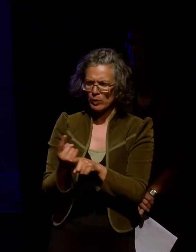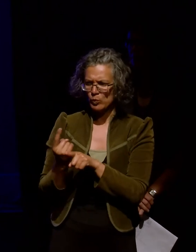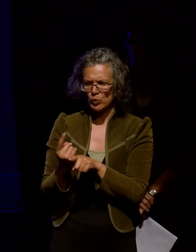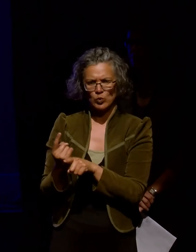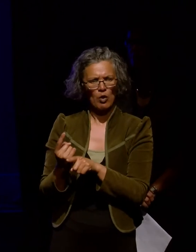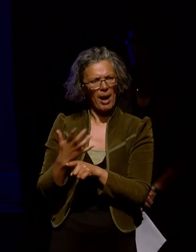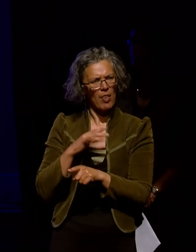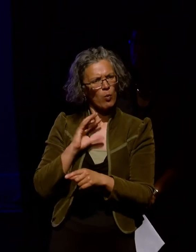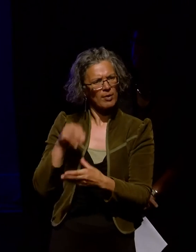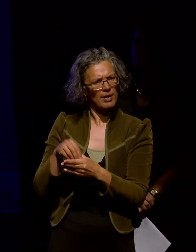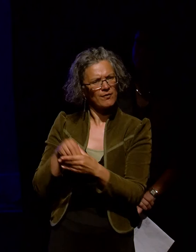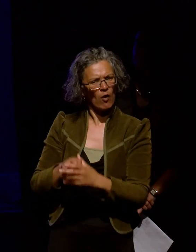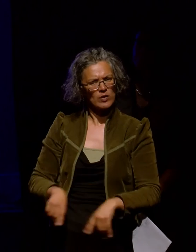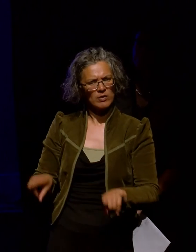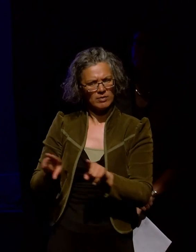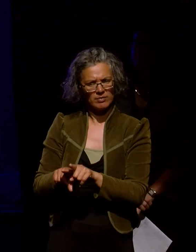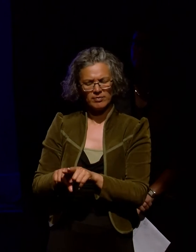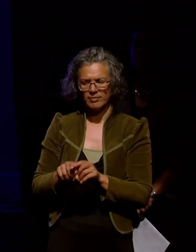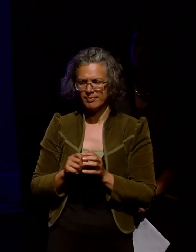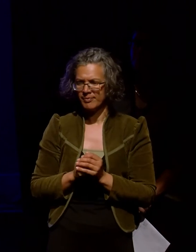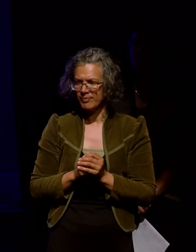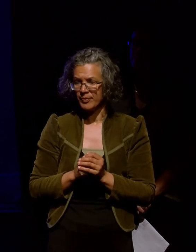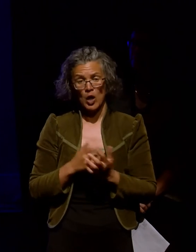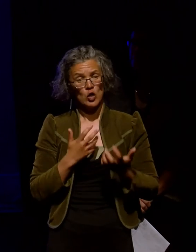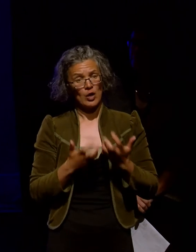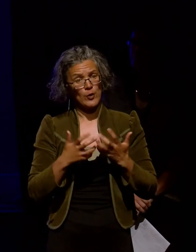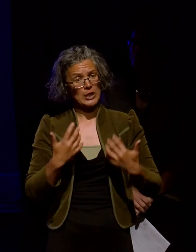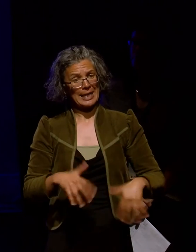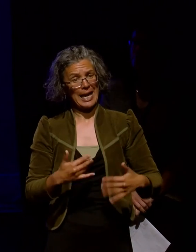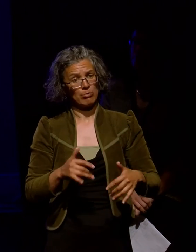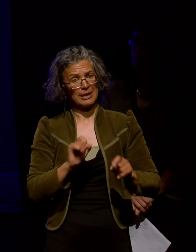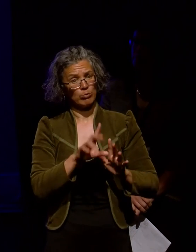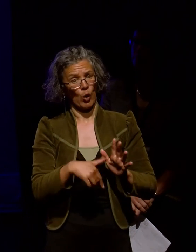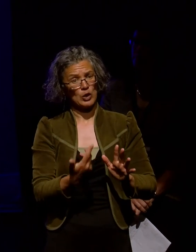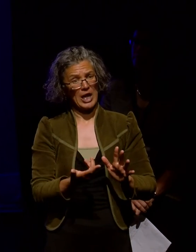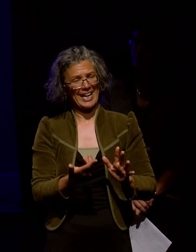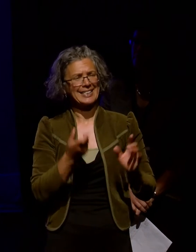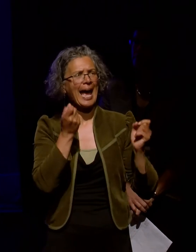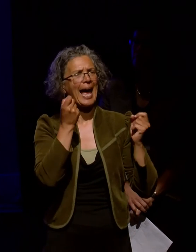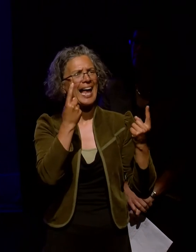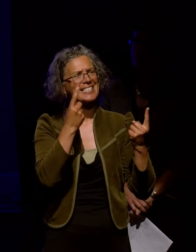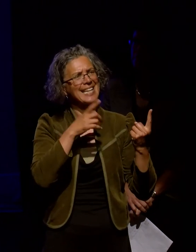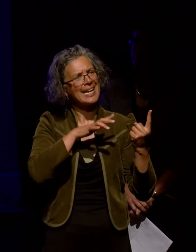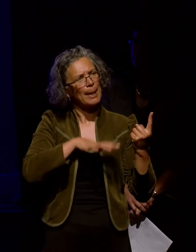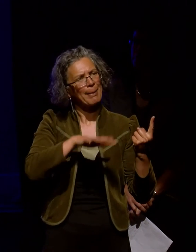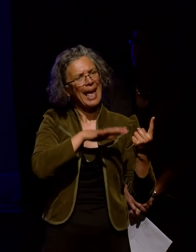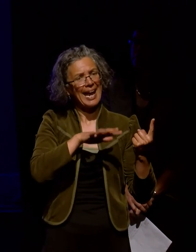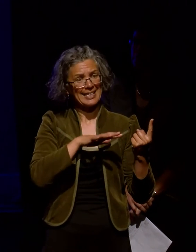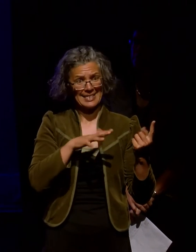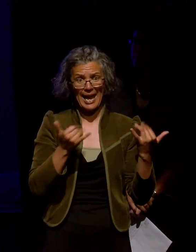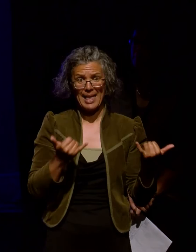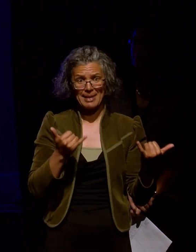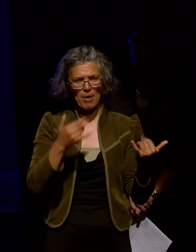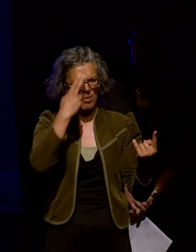heard about it and they wanted to be there too. The University of Canterbury's project Understanding Place is currently wrestling with